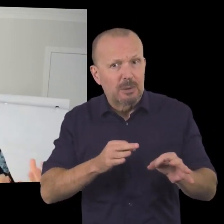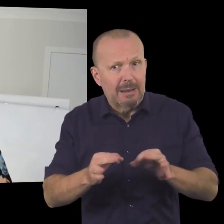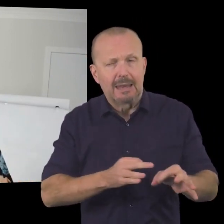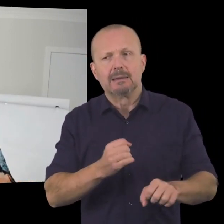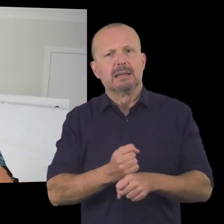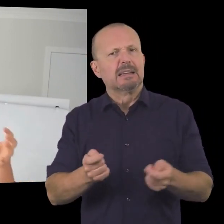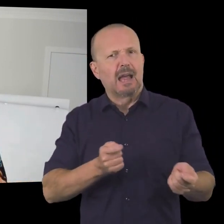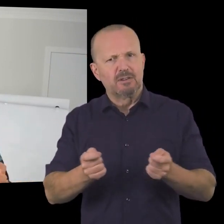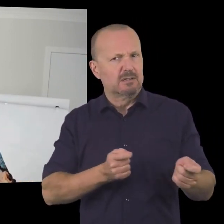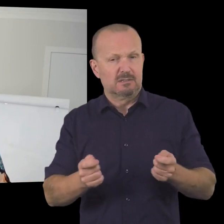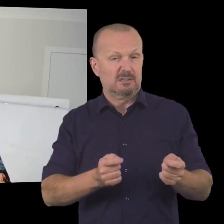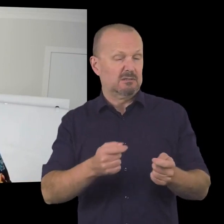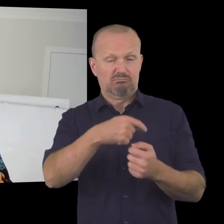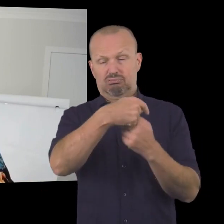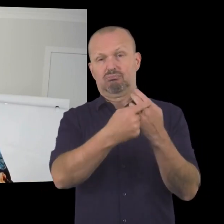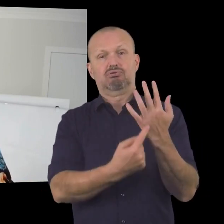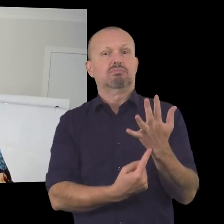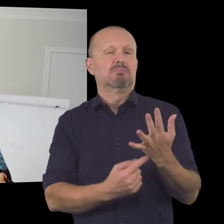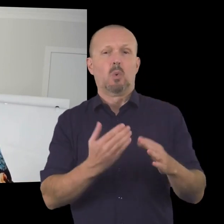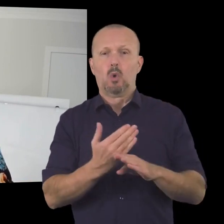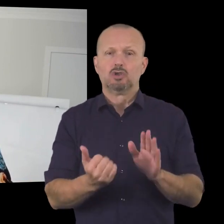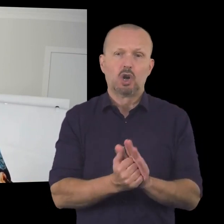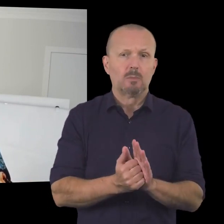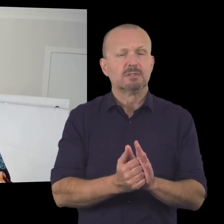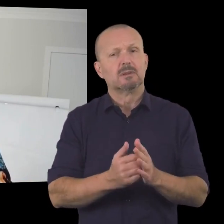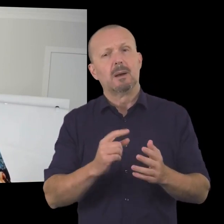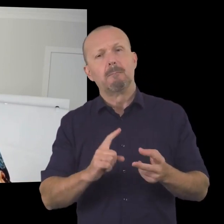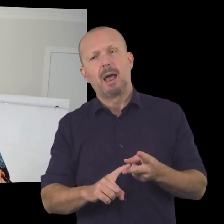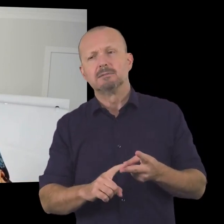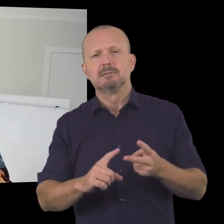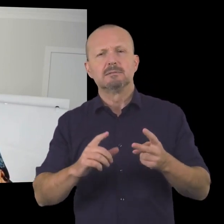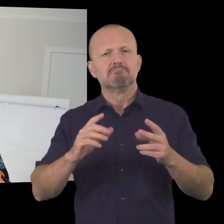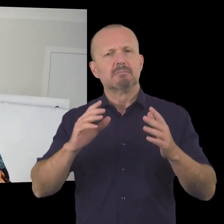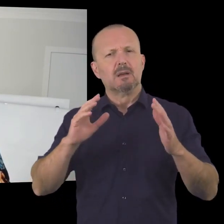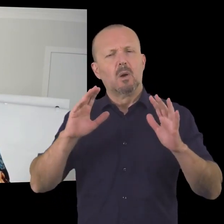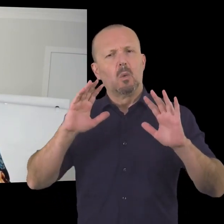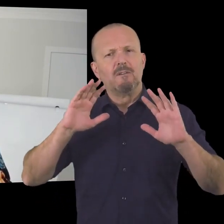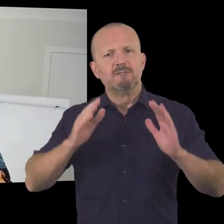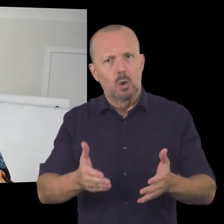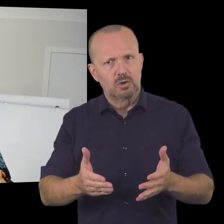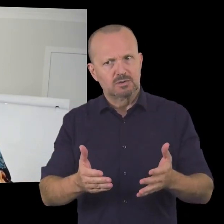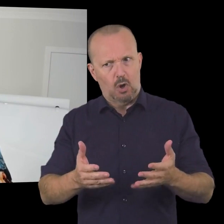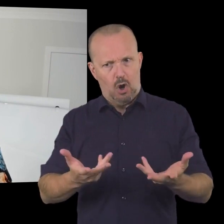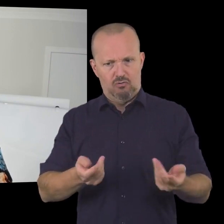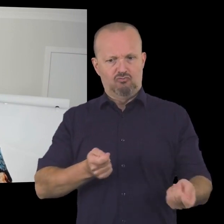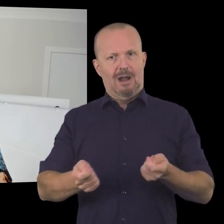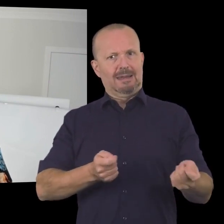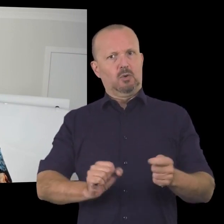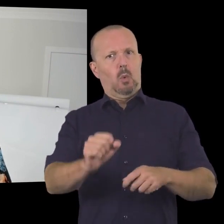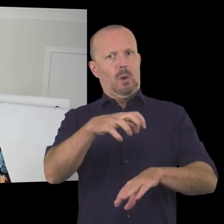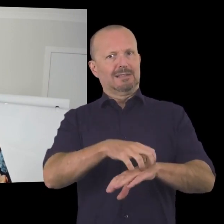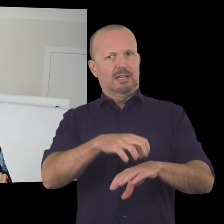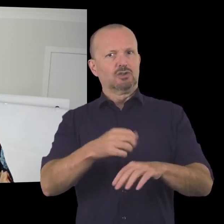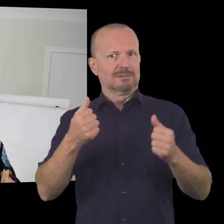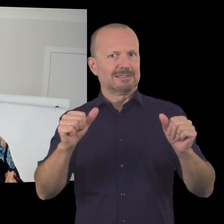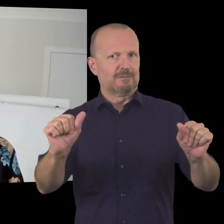strategic planning governance a whole raft of workshops and resources focused on running your